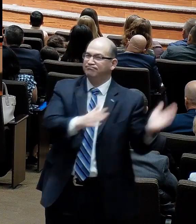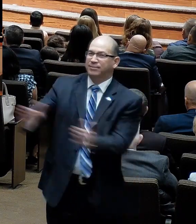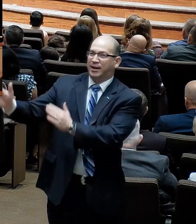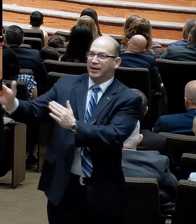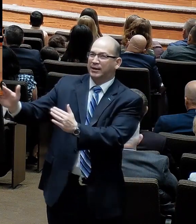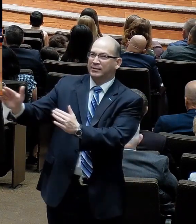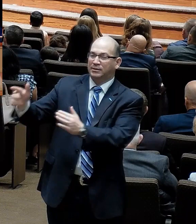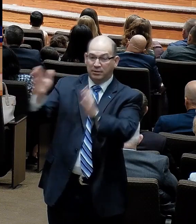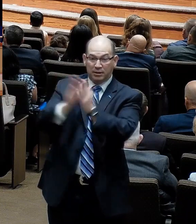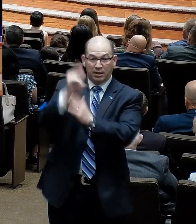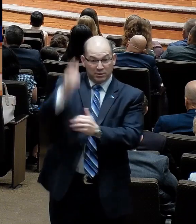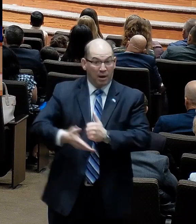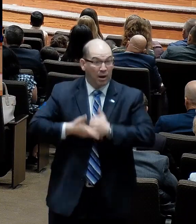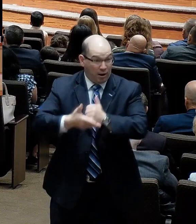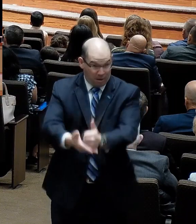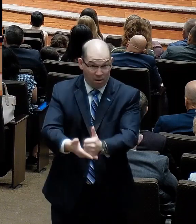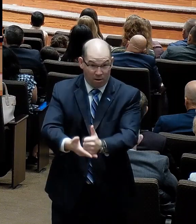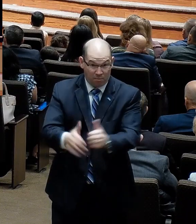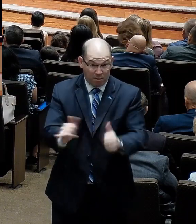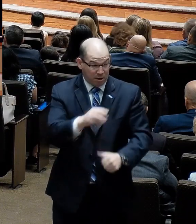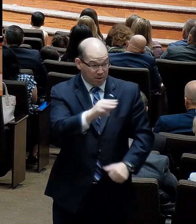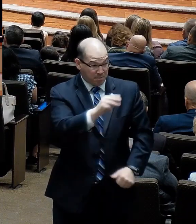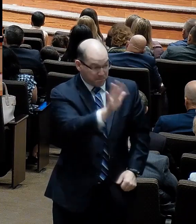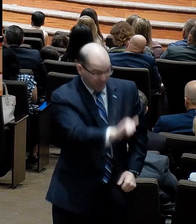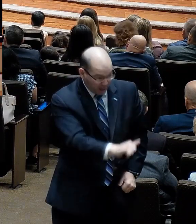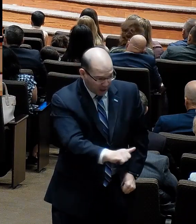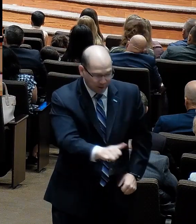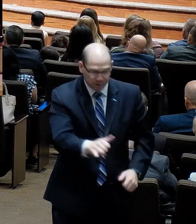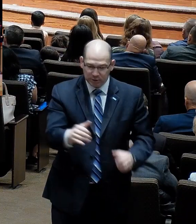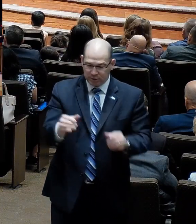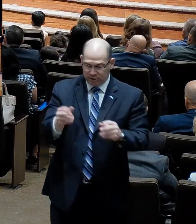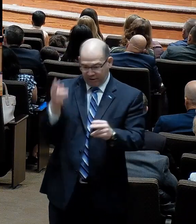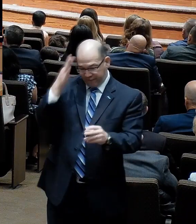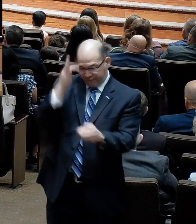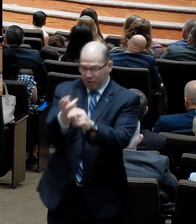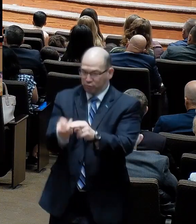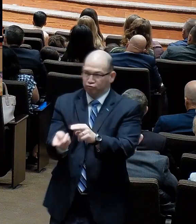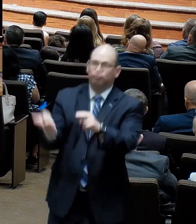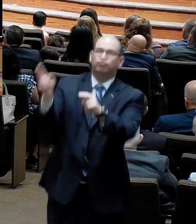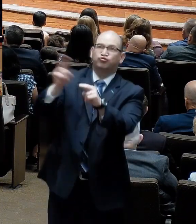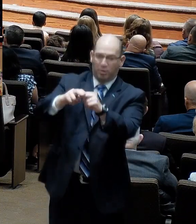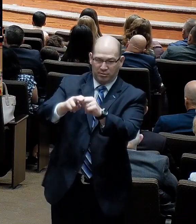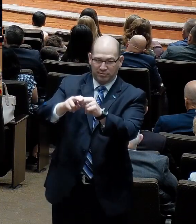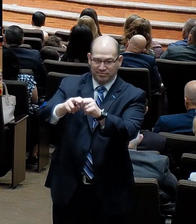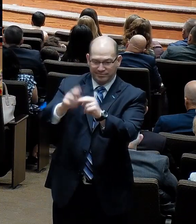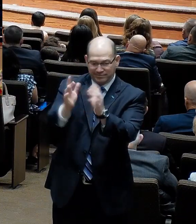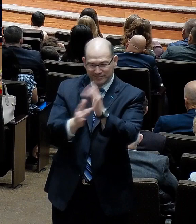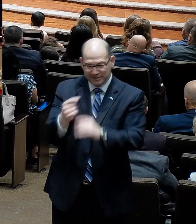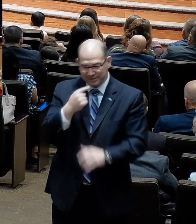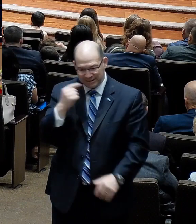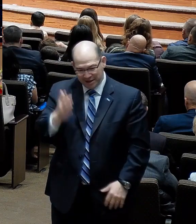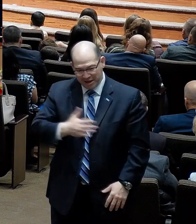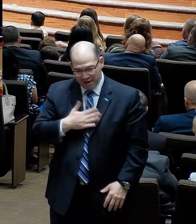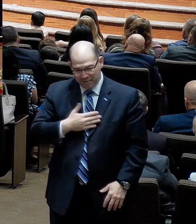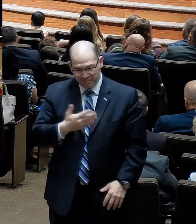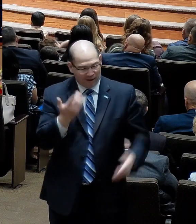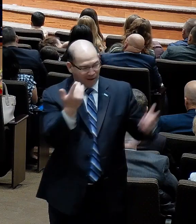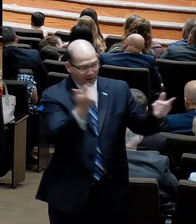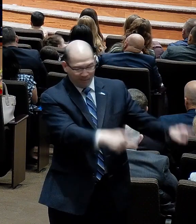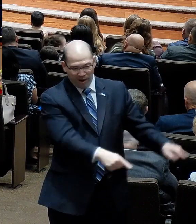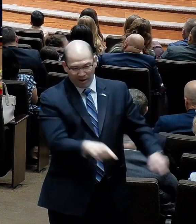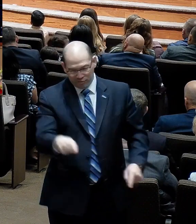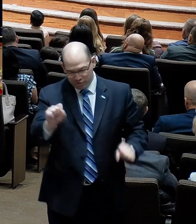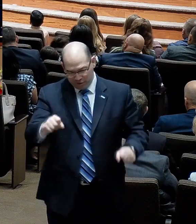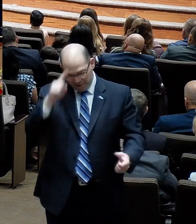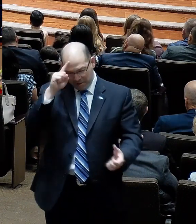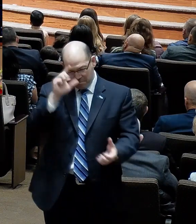like Mary and Martha, to strengthen your faith. I'm glad I wasn't there. To the intent you may believe. To soften your